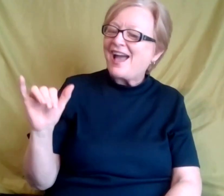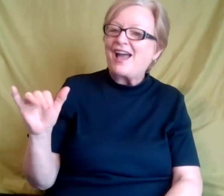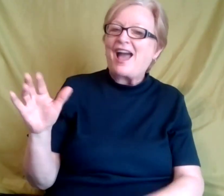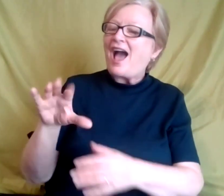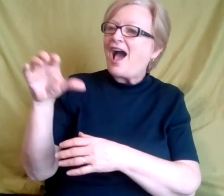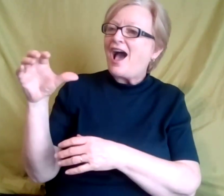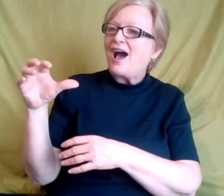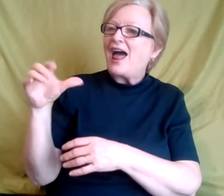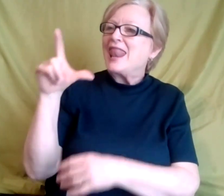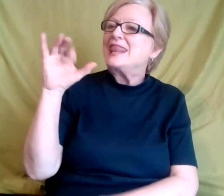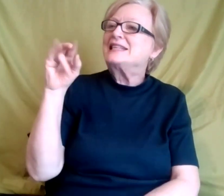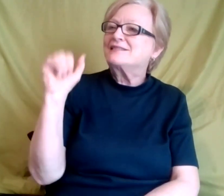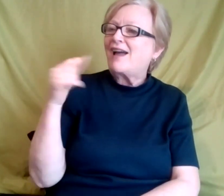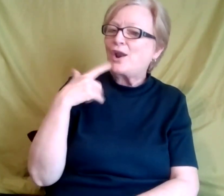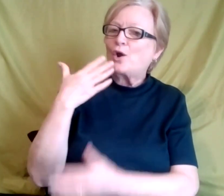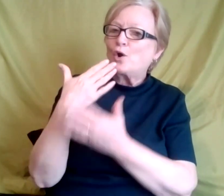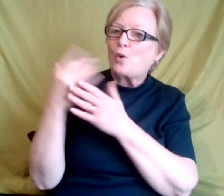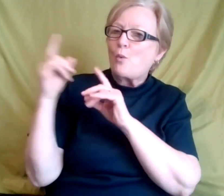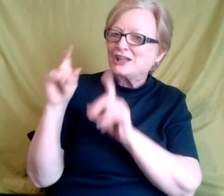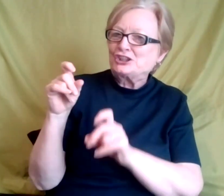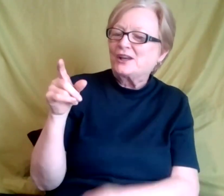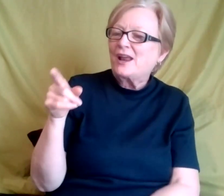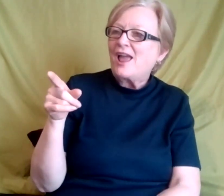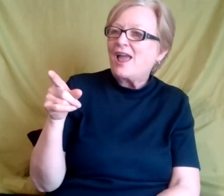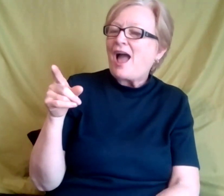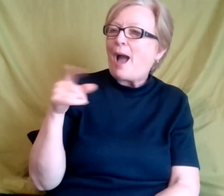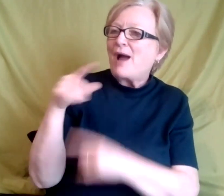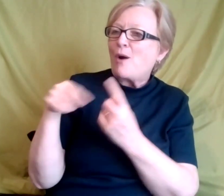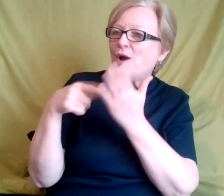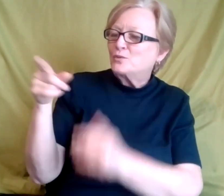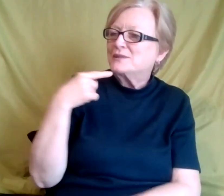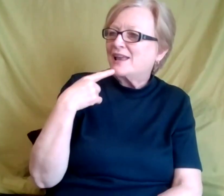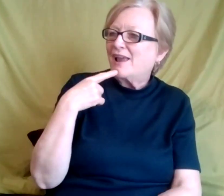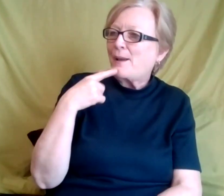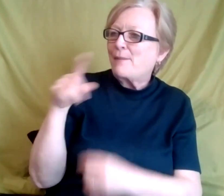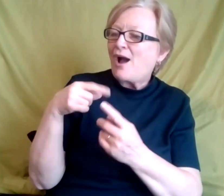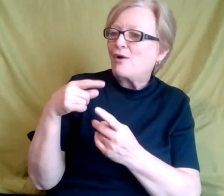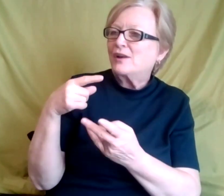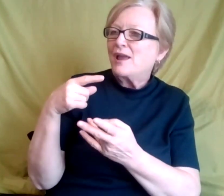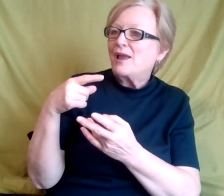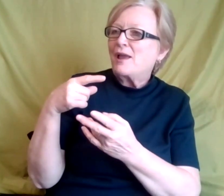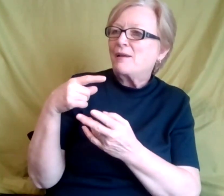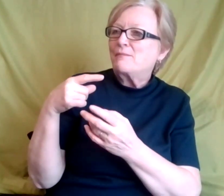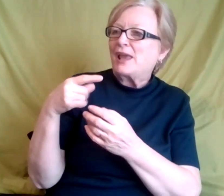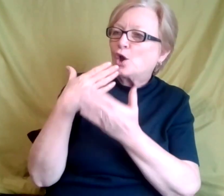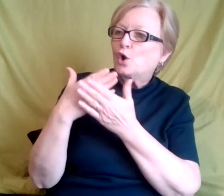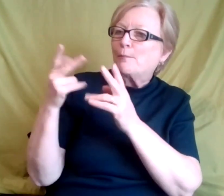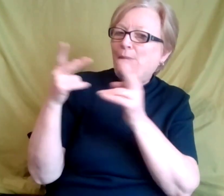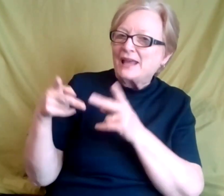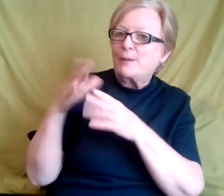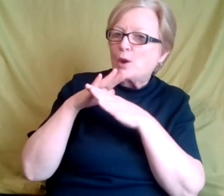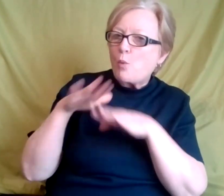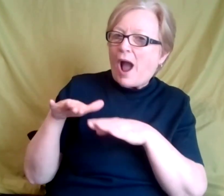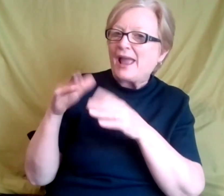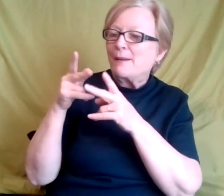that leads into what you were, um, saying as far as like creating Belonghi spaces and the